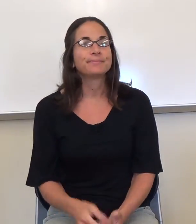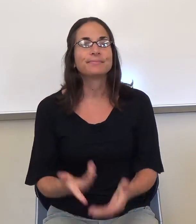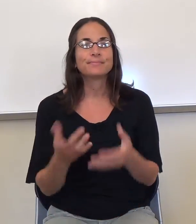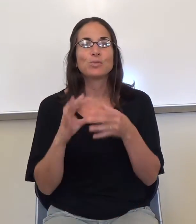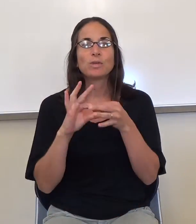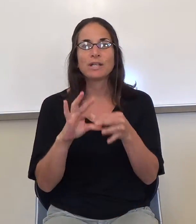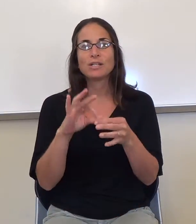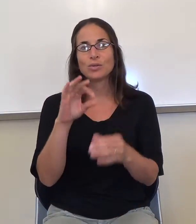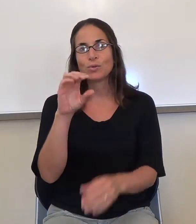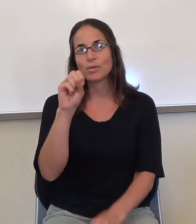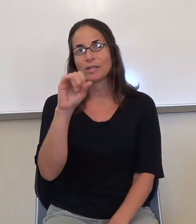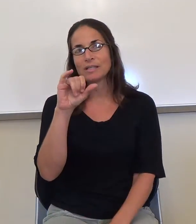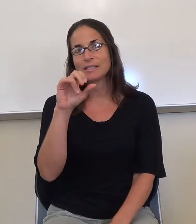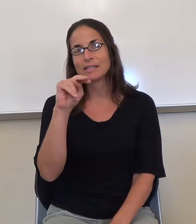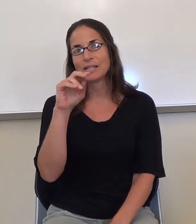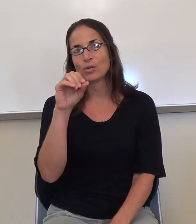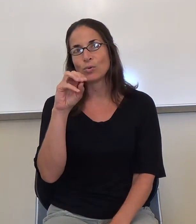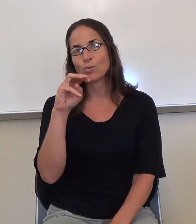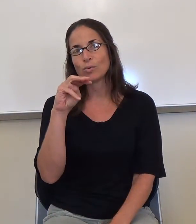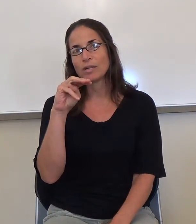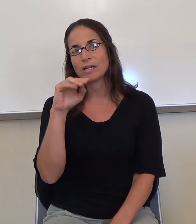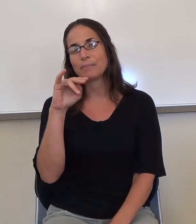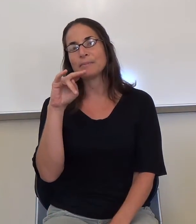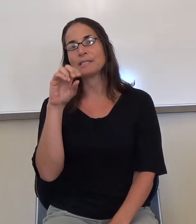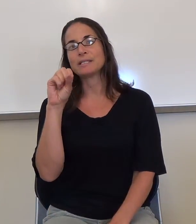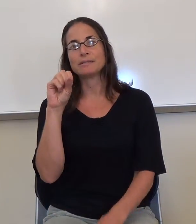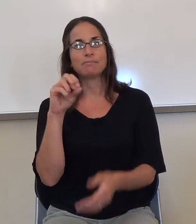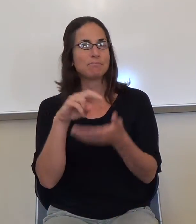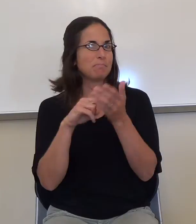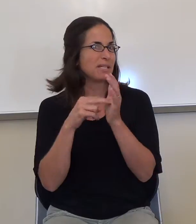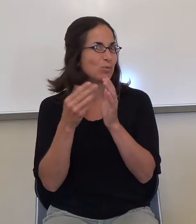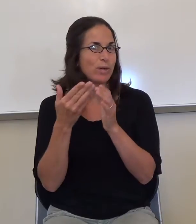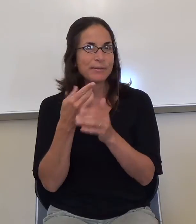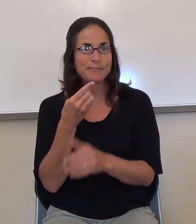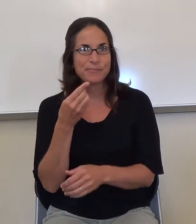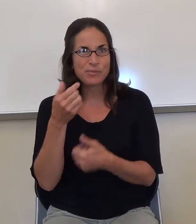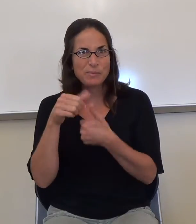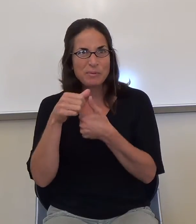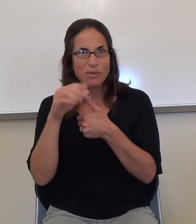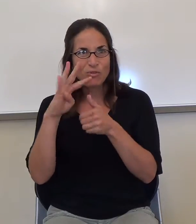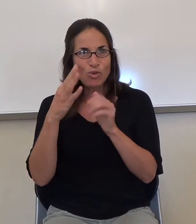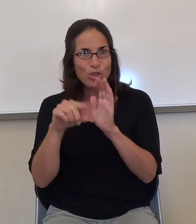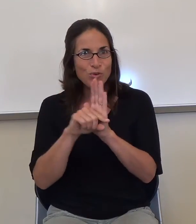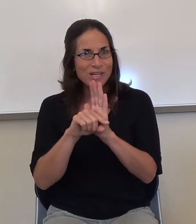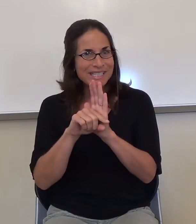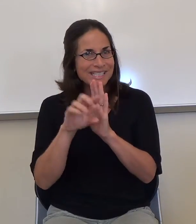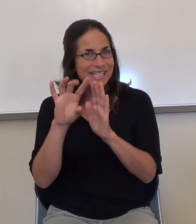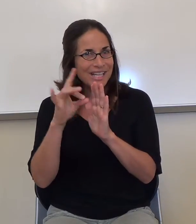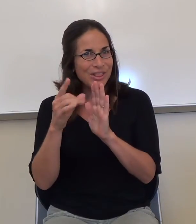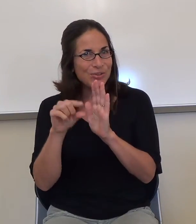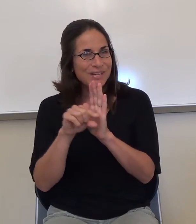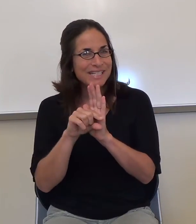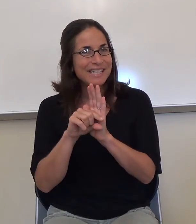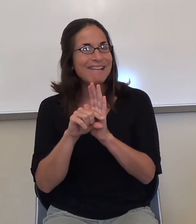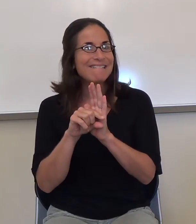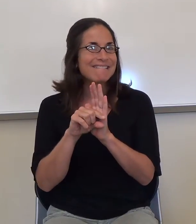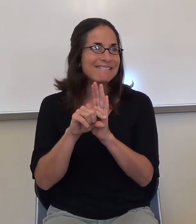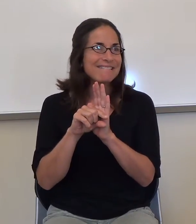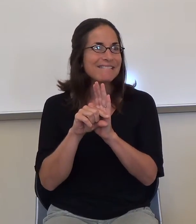What are synonyms? Do you remember that from fourth grade or eighth grade? Words that are